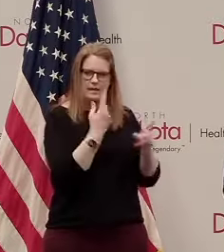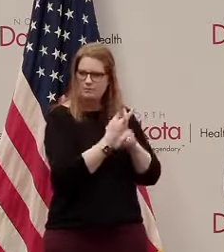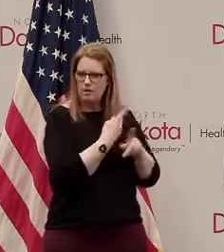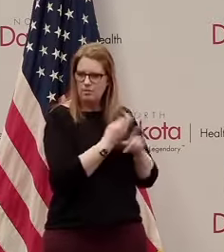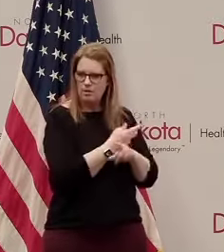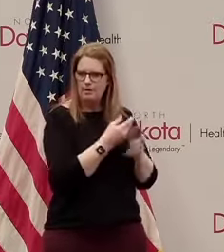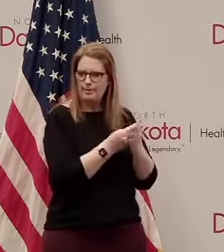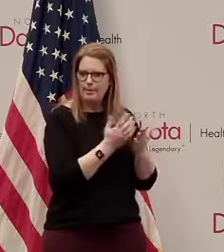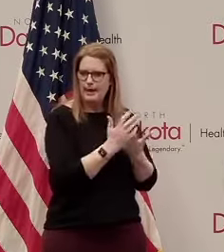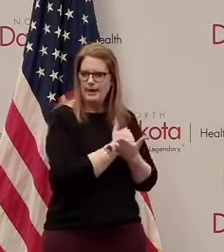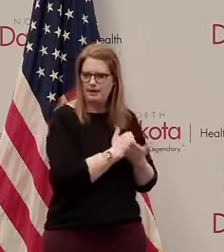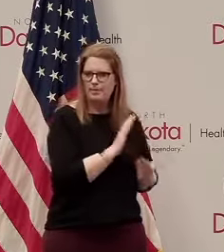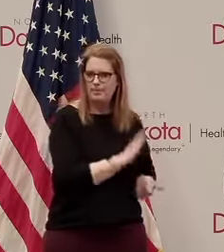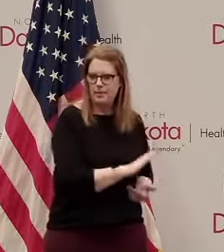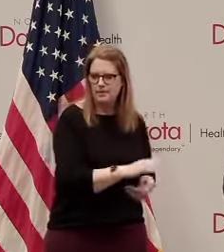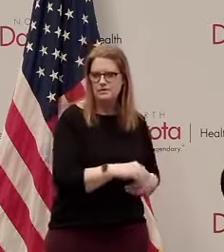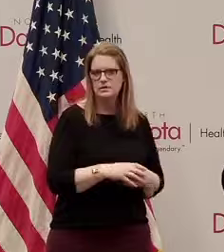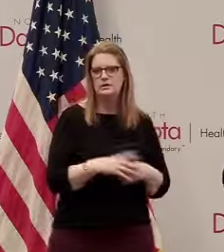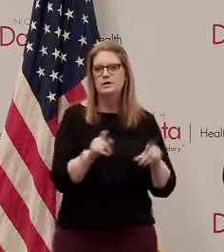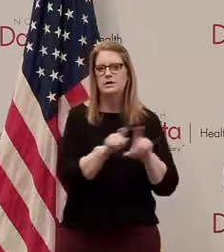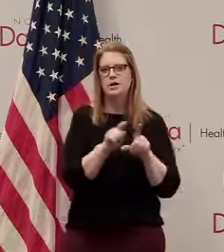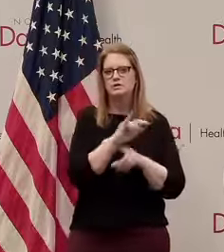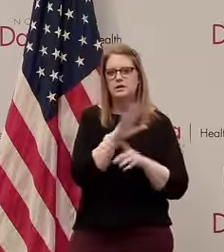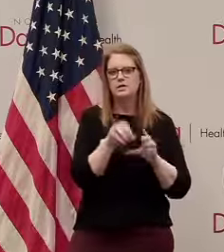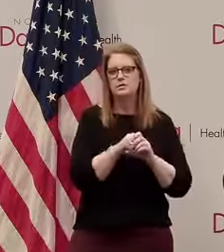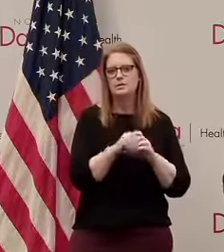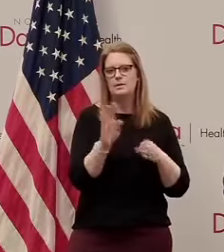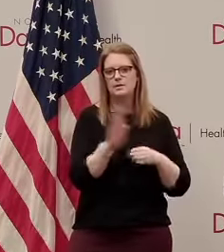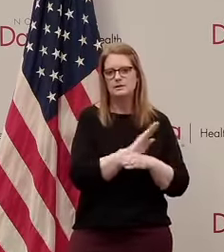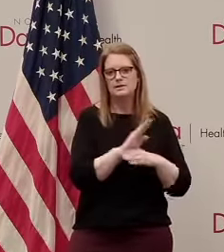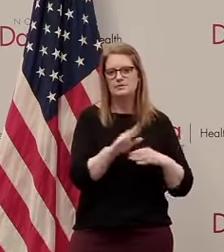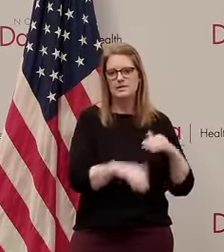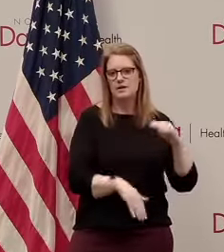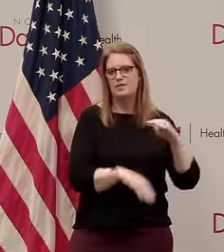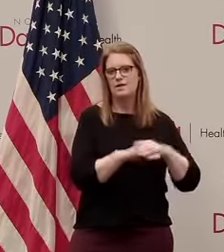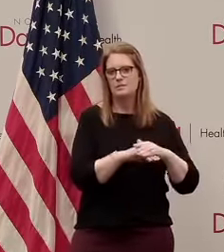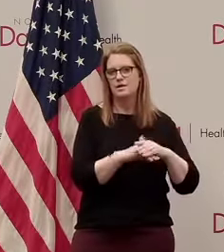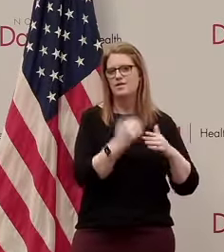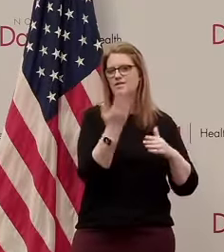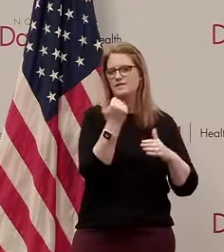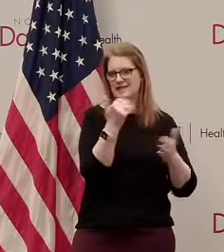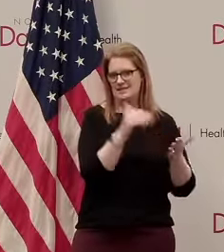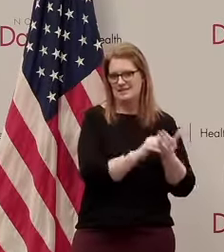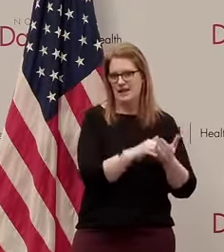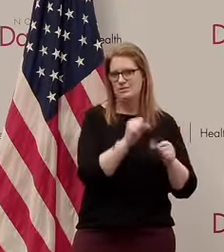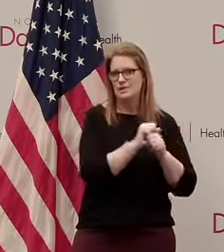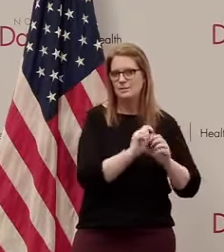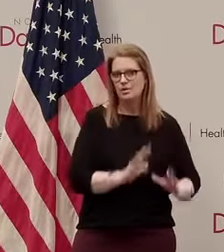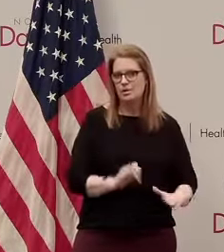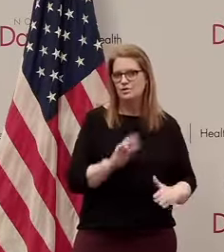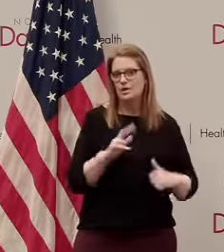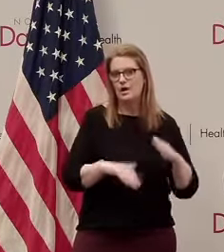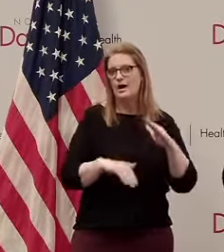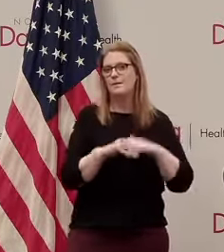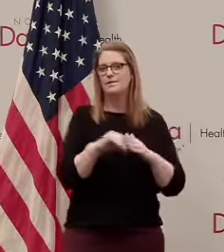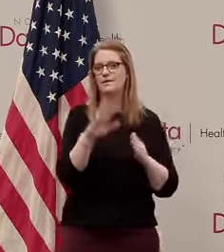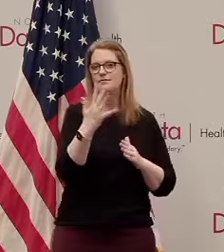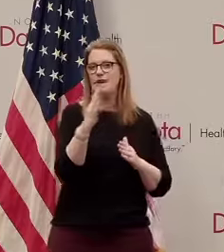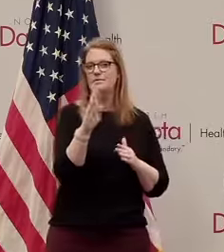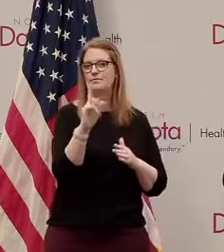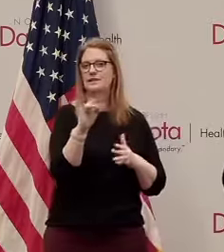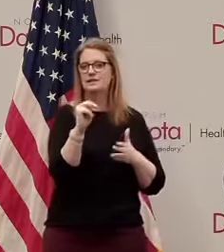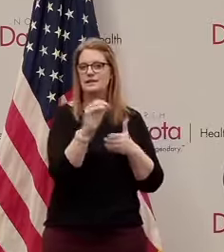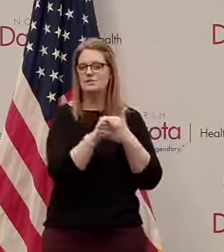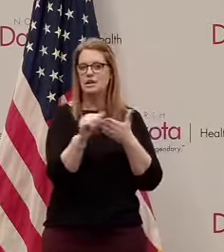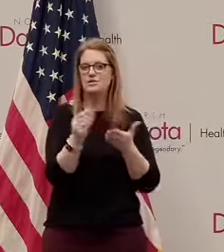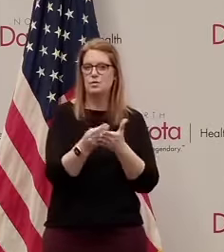it also includes businesses of up to 15 um thousand employees or up to five billion dollars in revenue